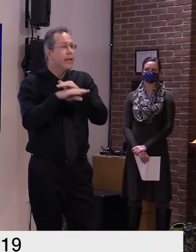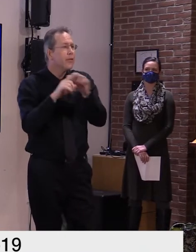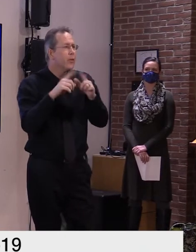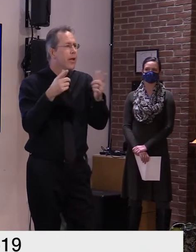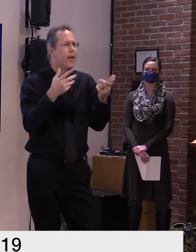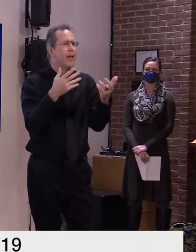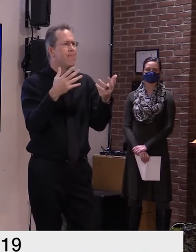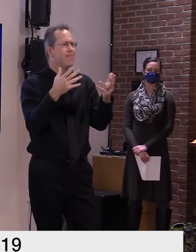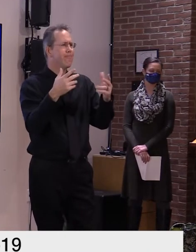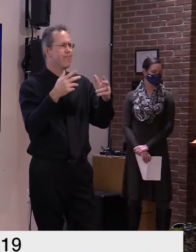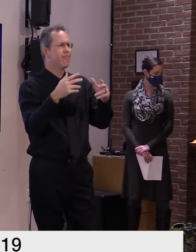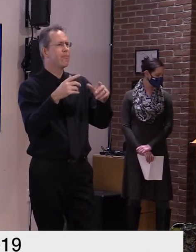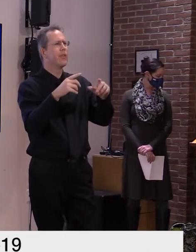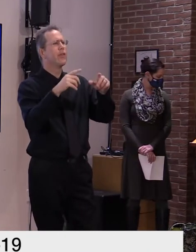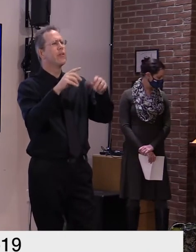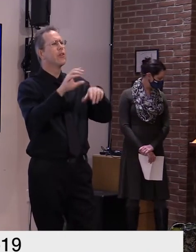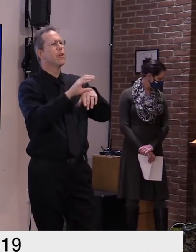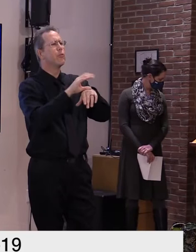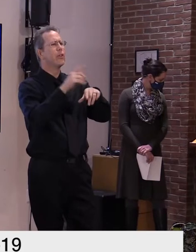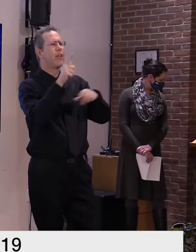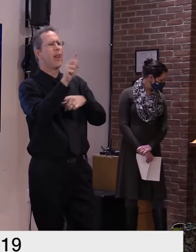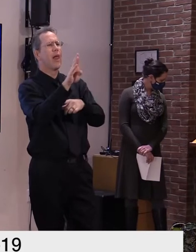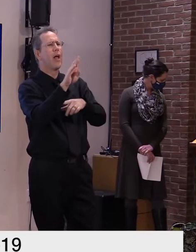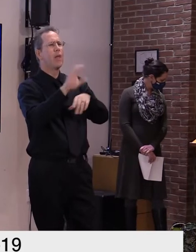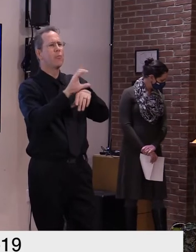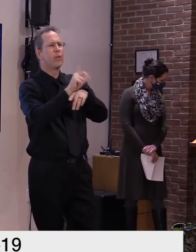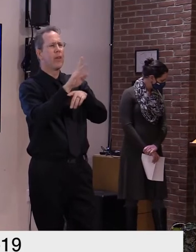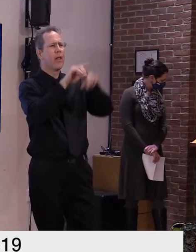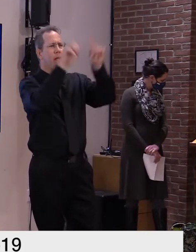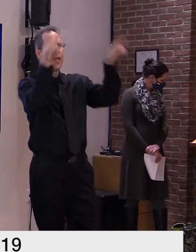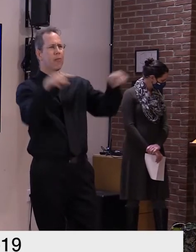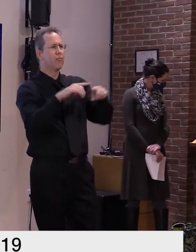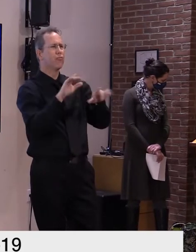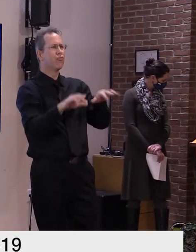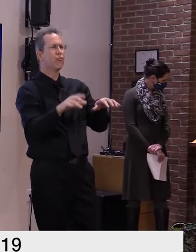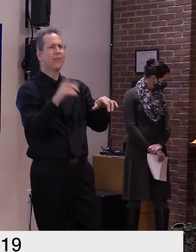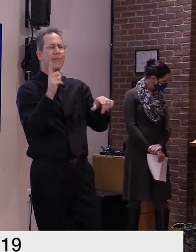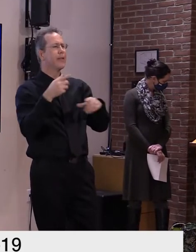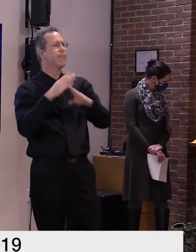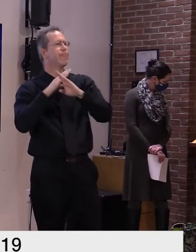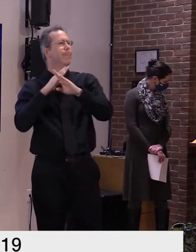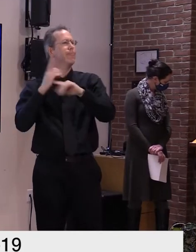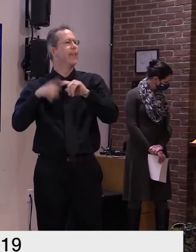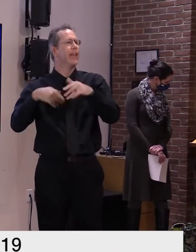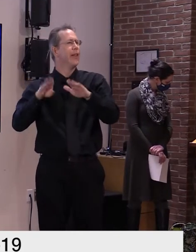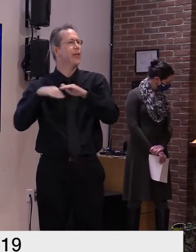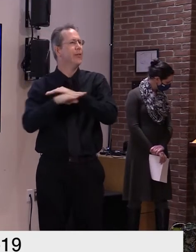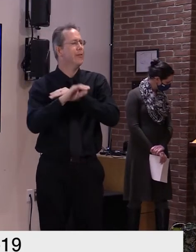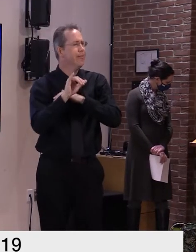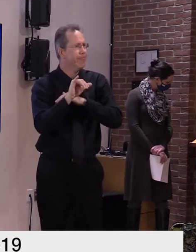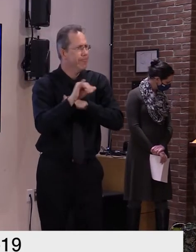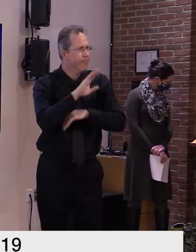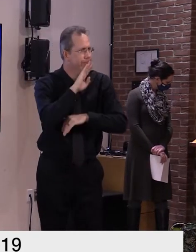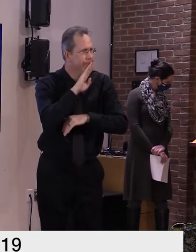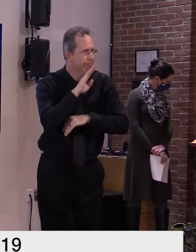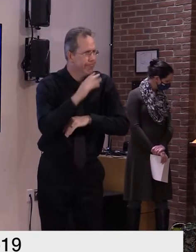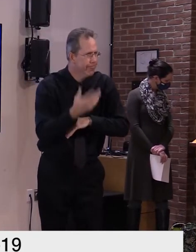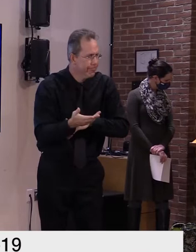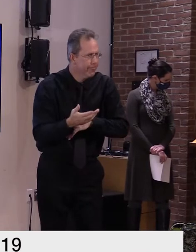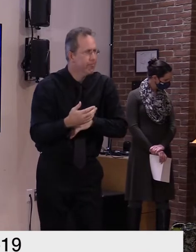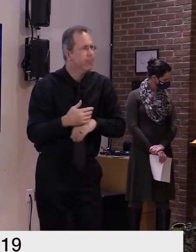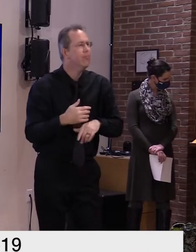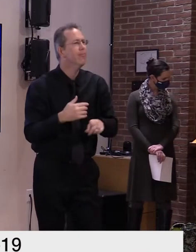in program labs which is not a feasible solution during the pandemic because of our social distancing